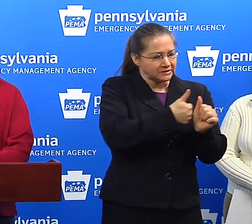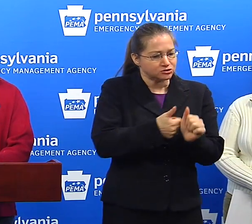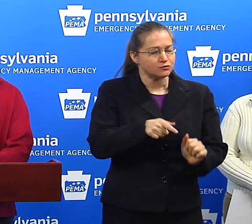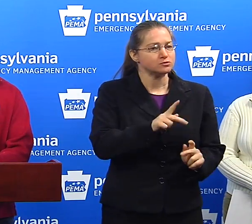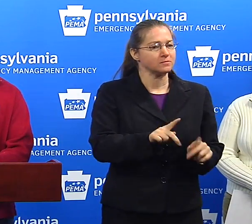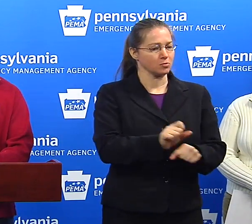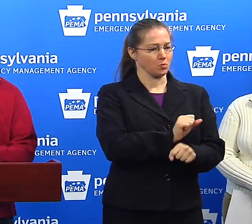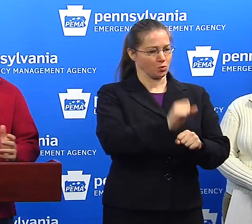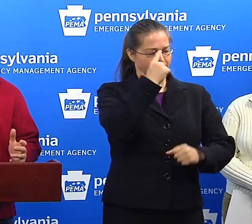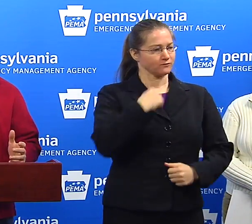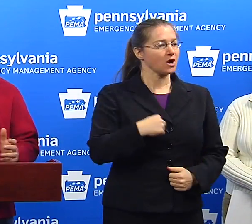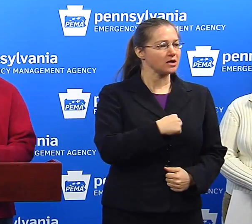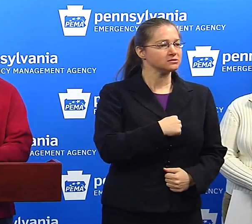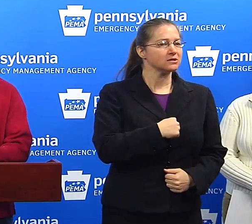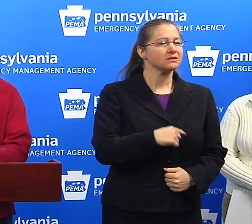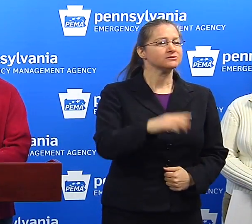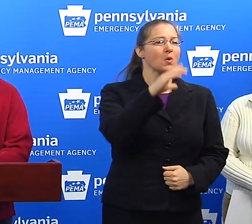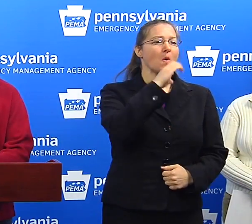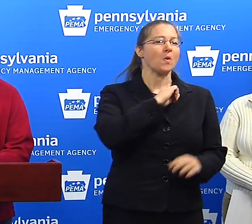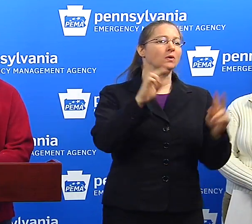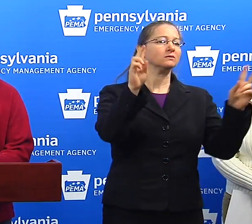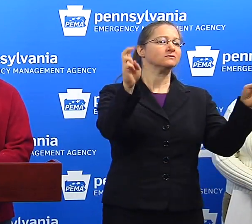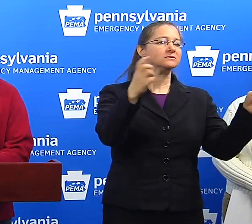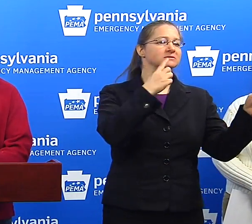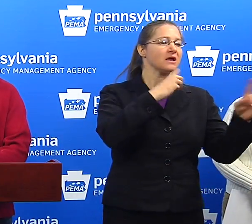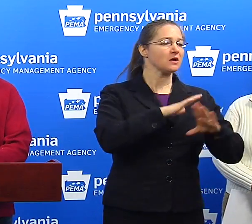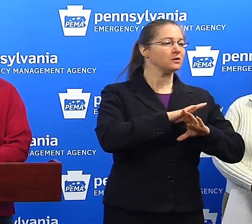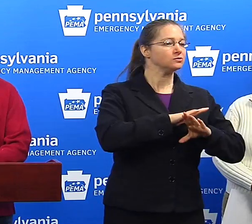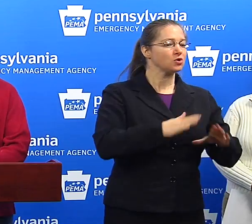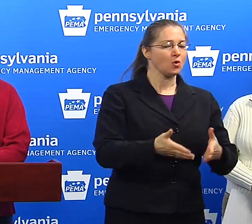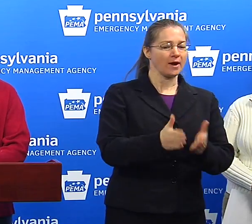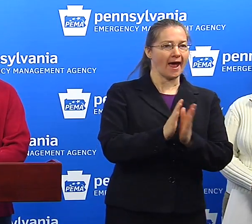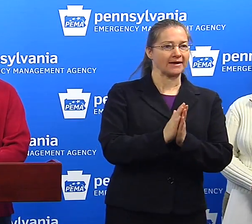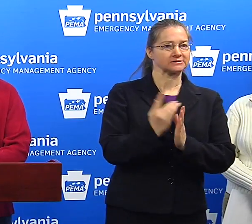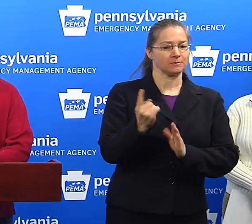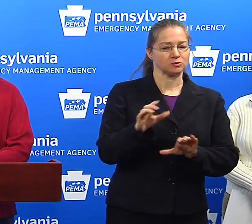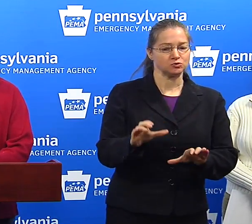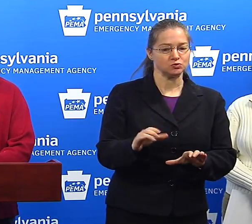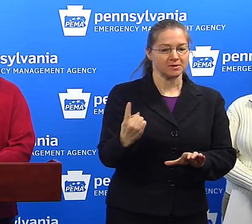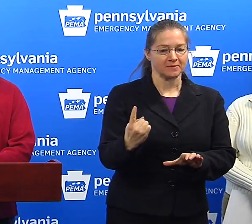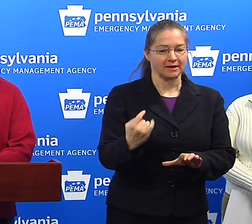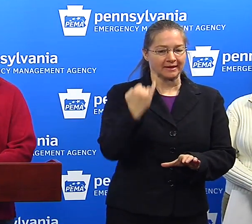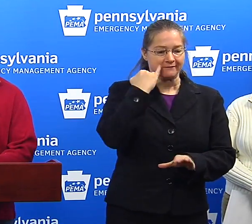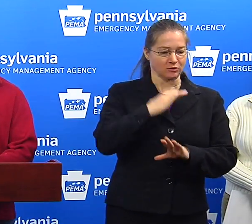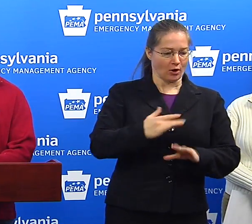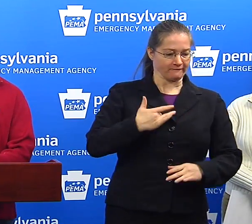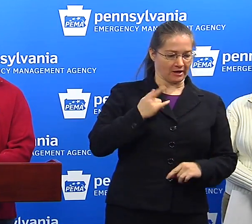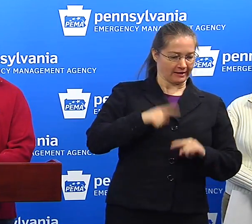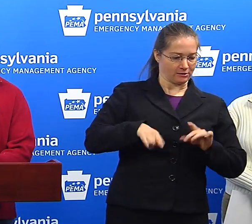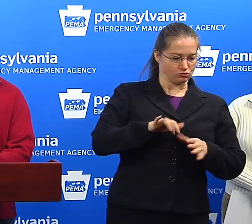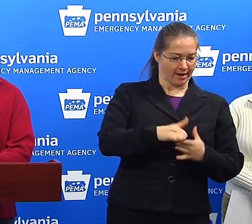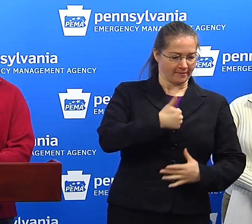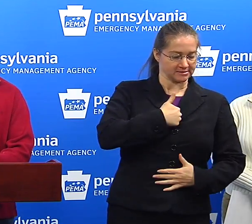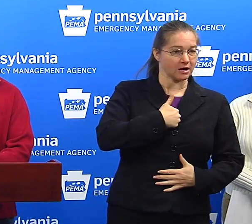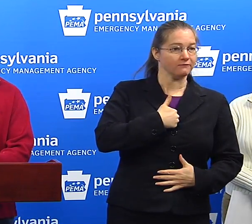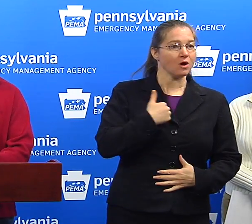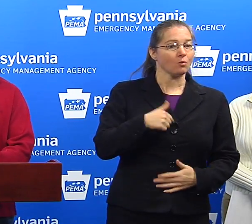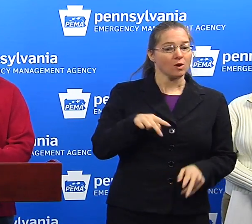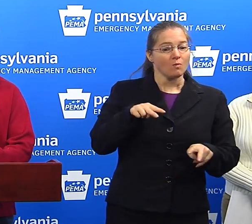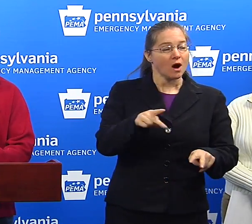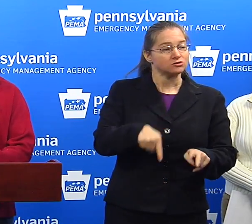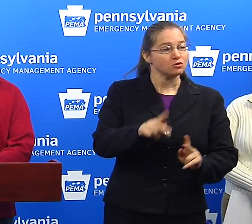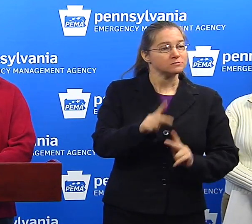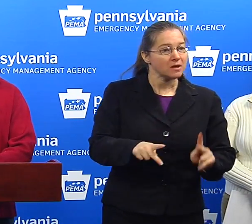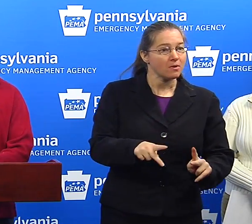who worked for us. And there's an old adage that says, don't ask someone to do something you don't think you could do yourself. Well, as we watched those folks clear